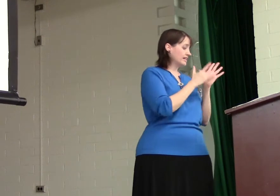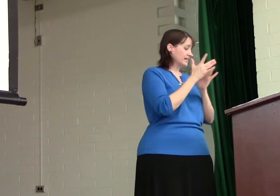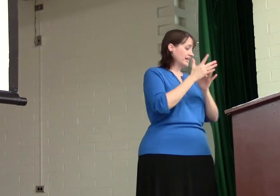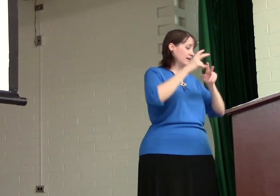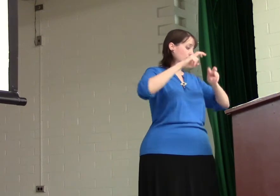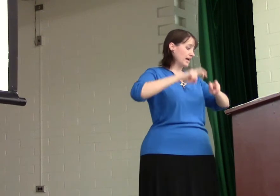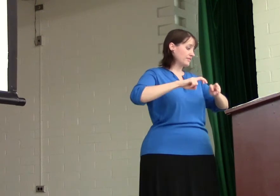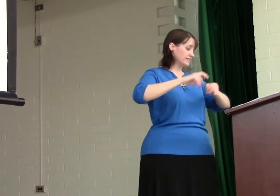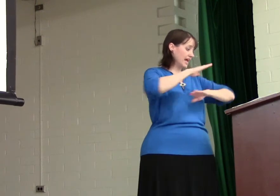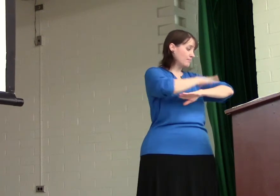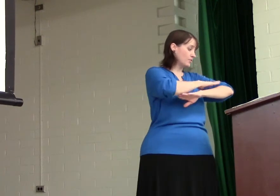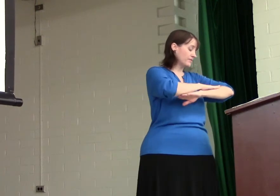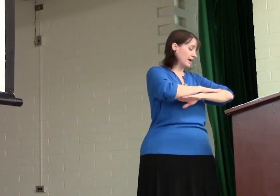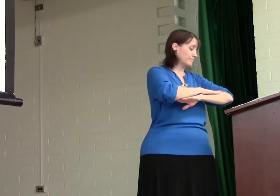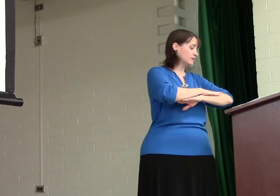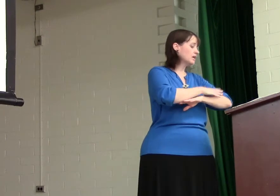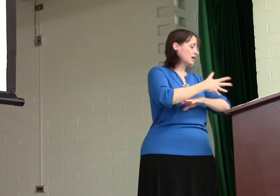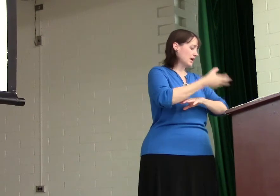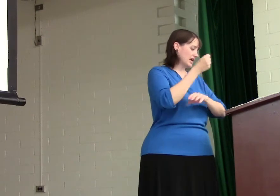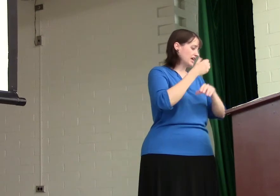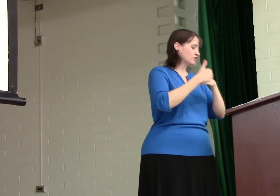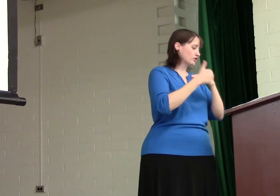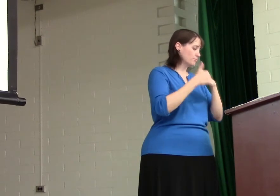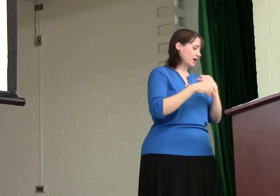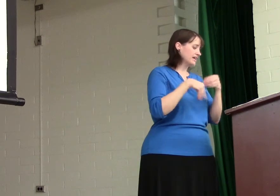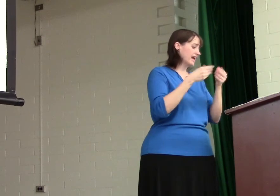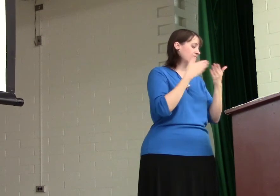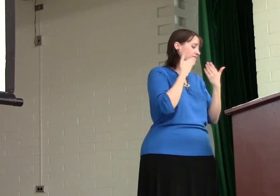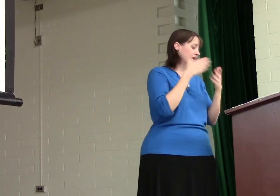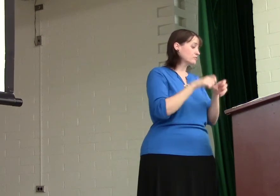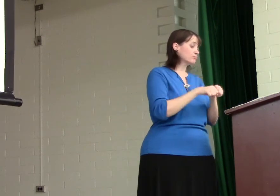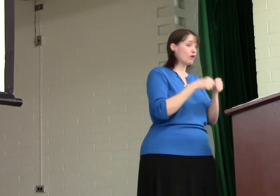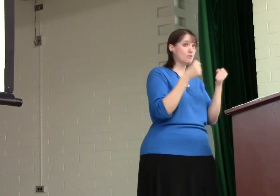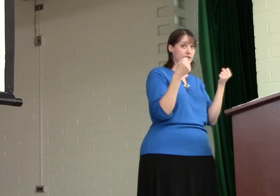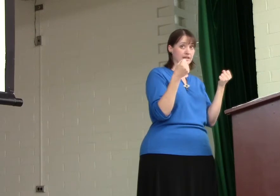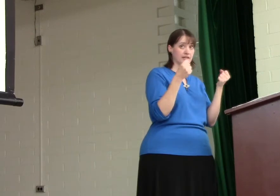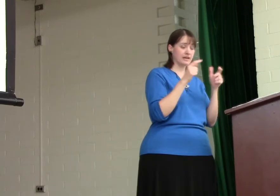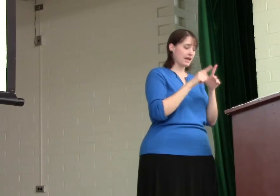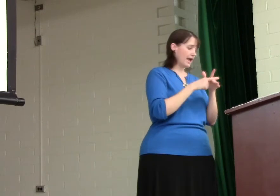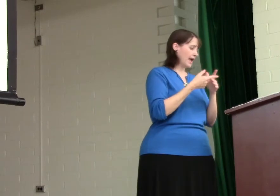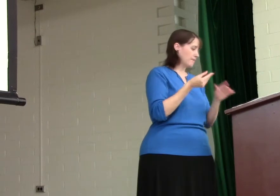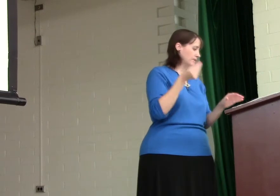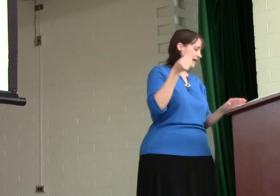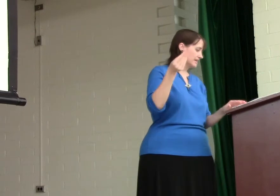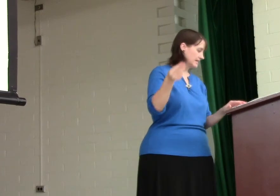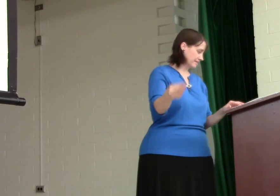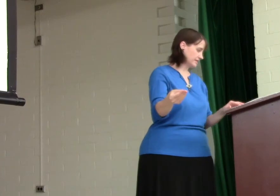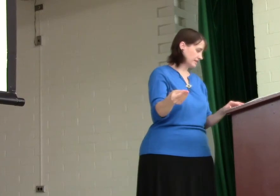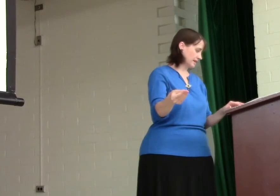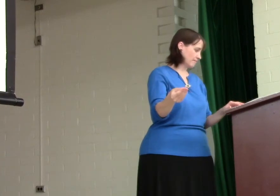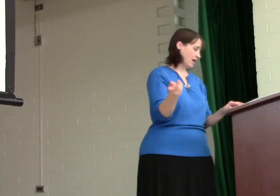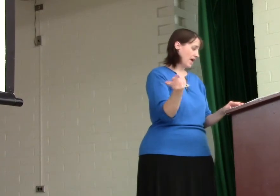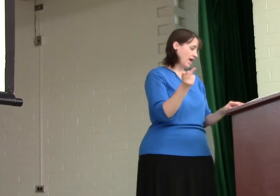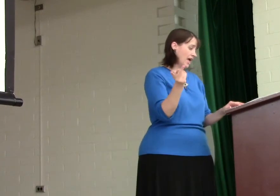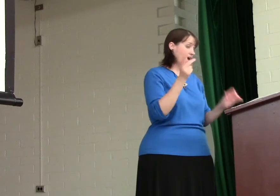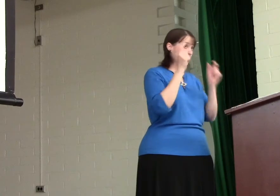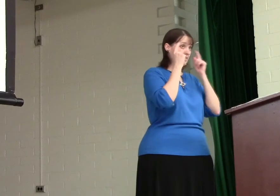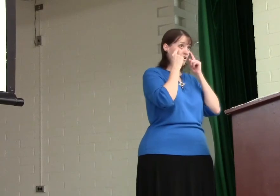he was at the table with them, he took bread, gave things, broke it, and began to give it to them. And then their